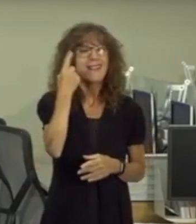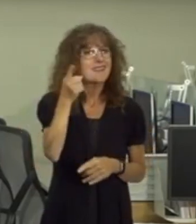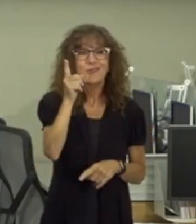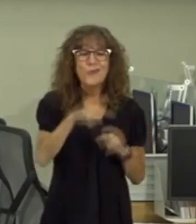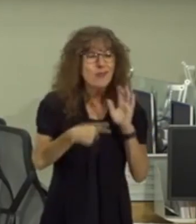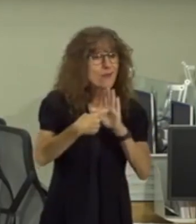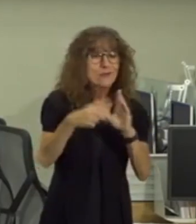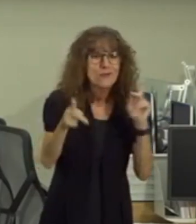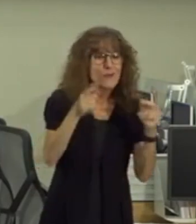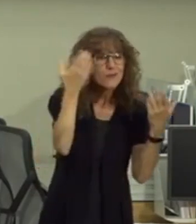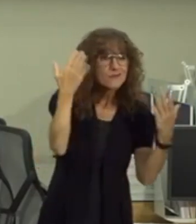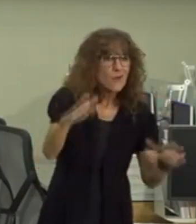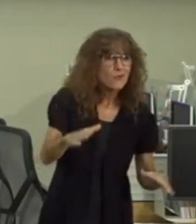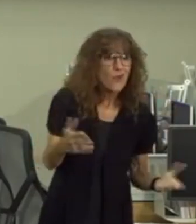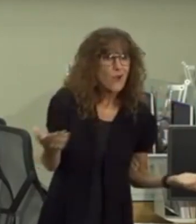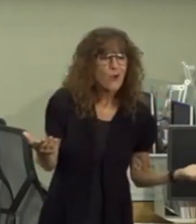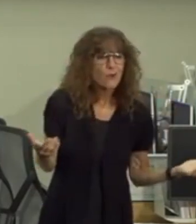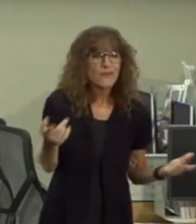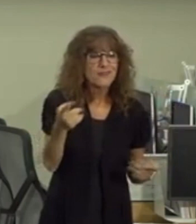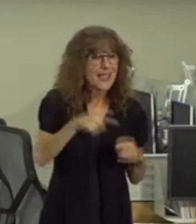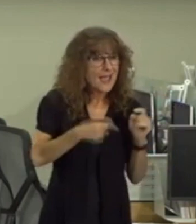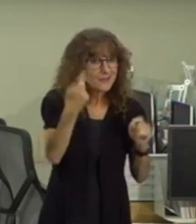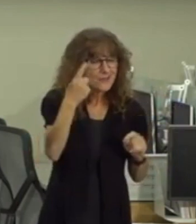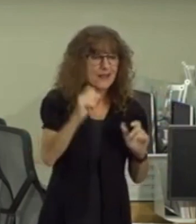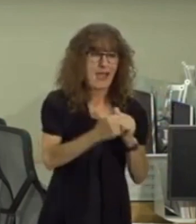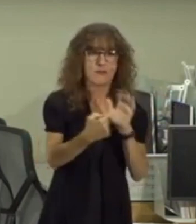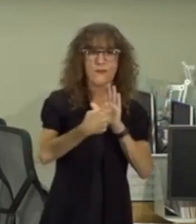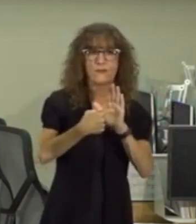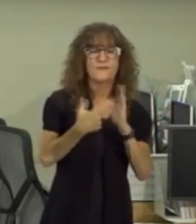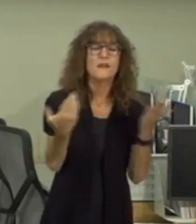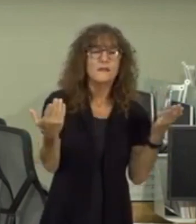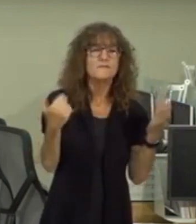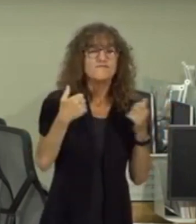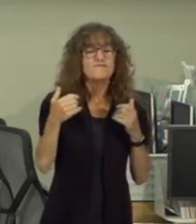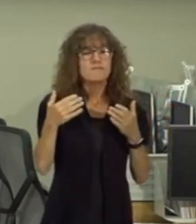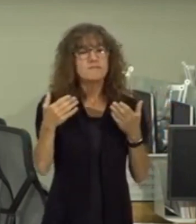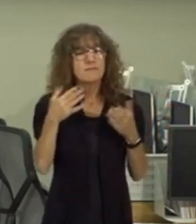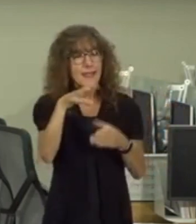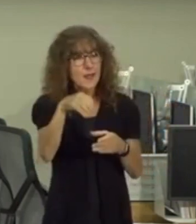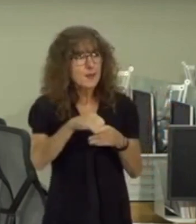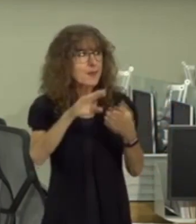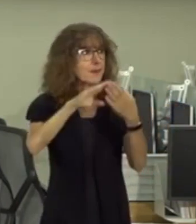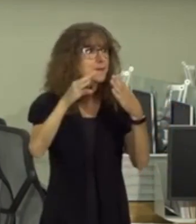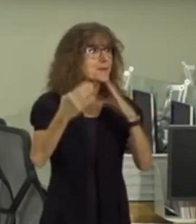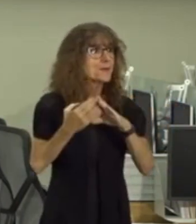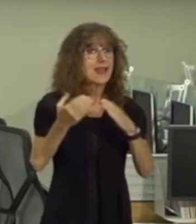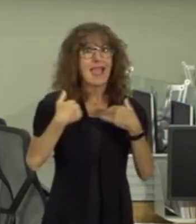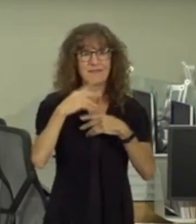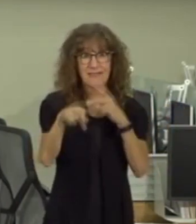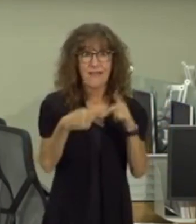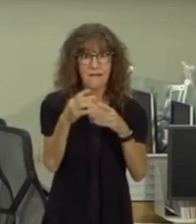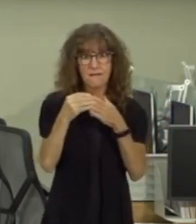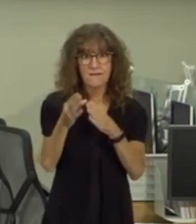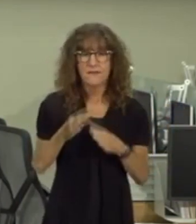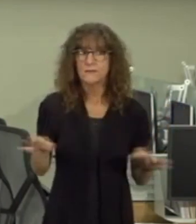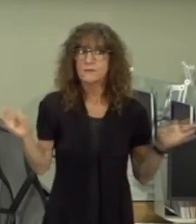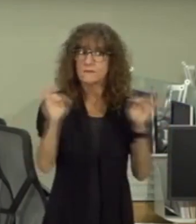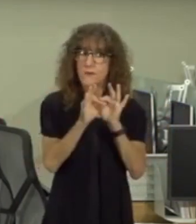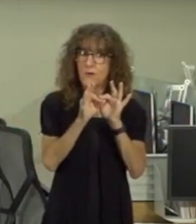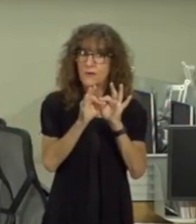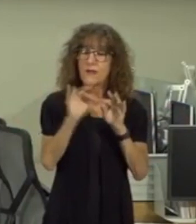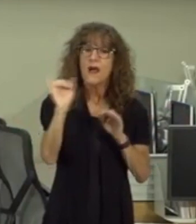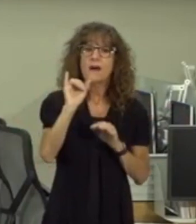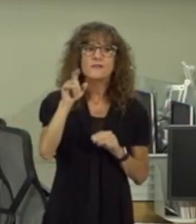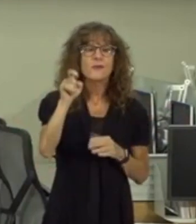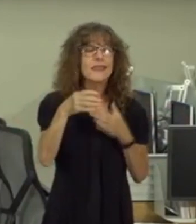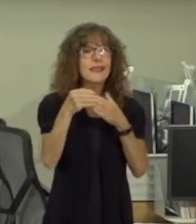can't represent people you don't know or understand so having a strategy that includes the community and having that kind of leader is very important we